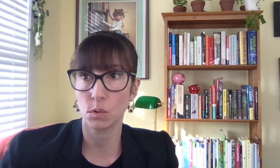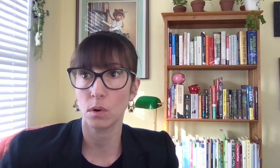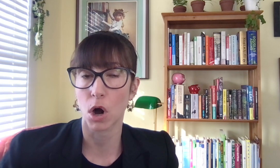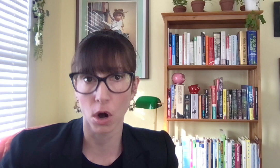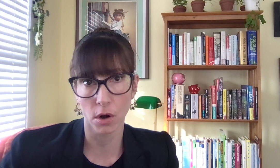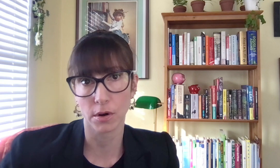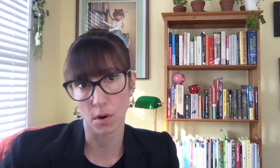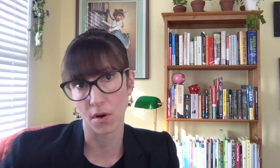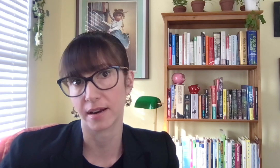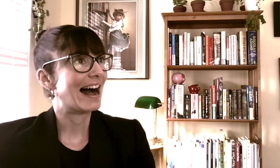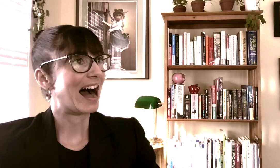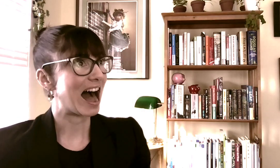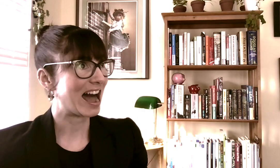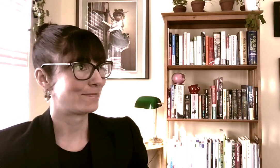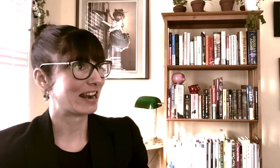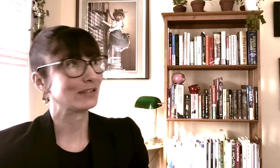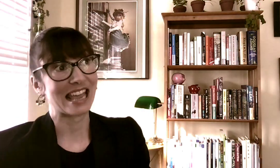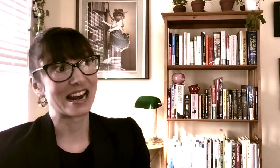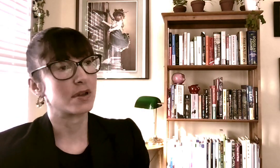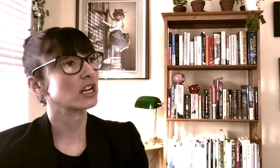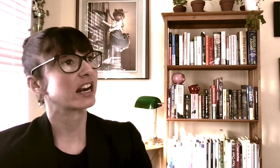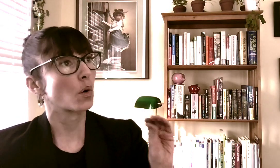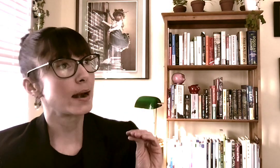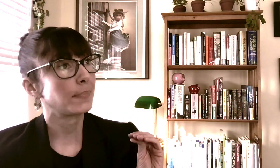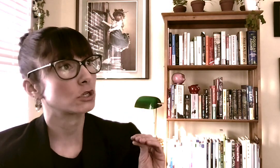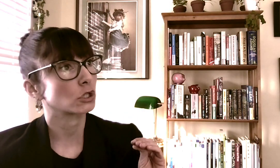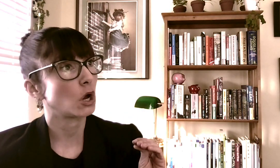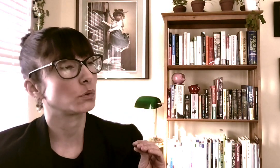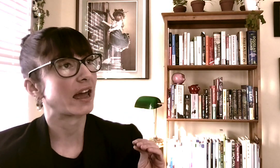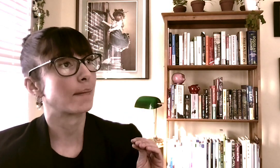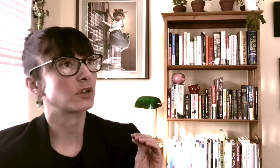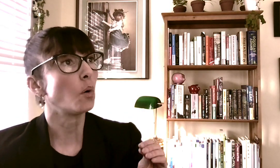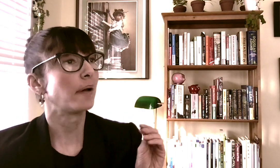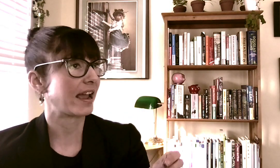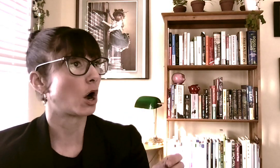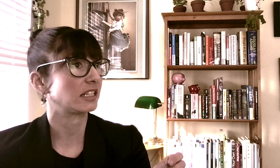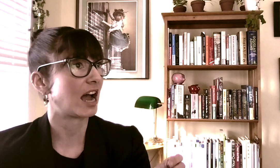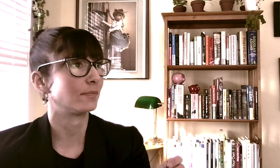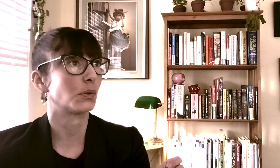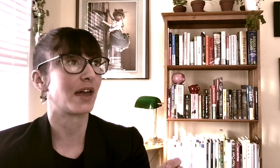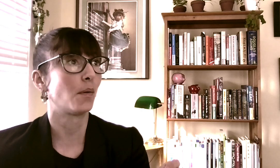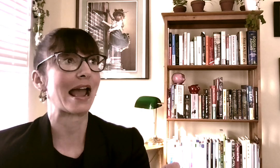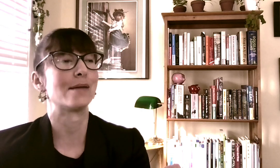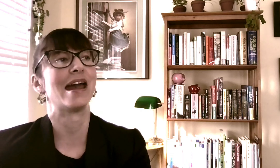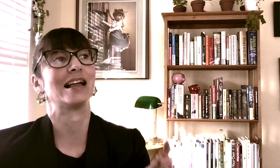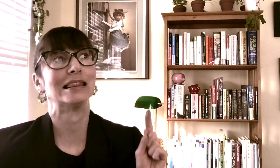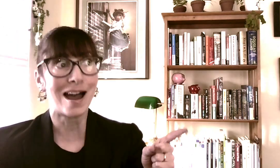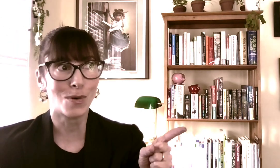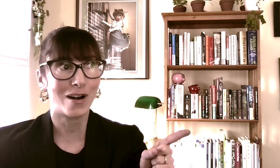hurt your credit. Hi, my name is Kate. I'm here to get a credit builder loan that I don't pay on time. So that way I pay a lot more in